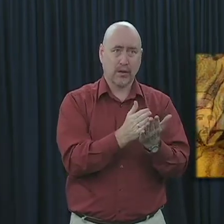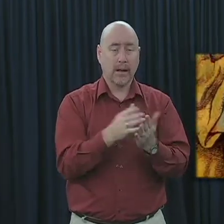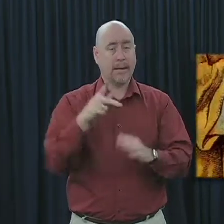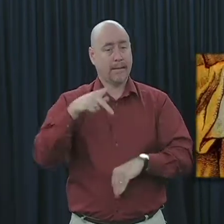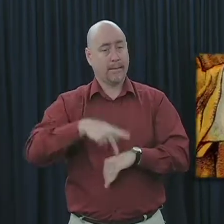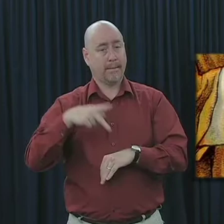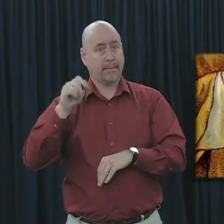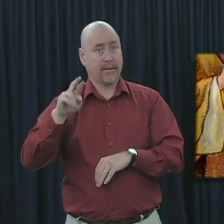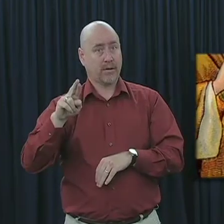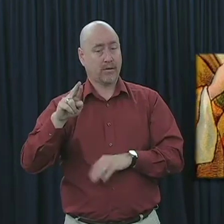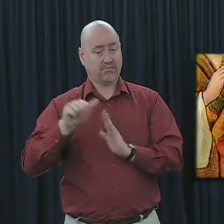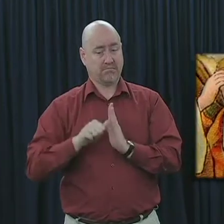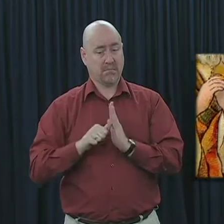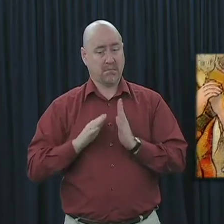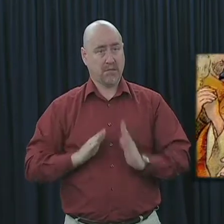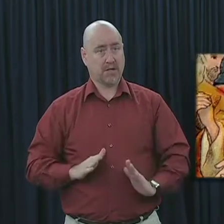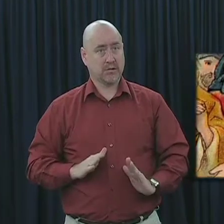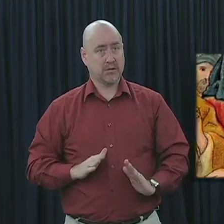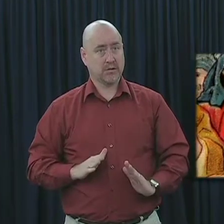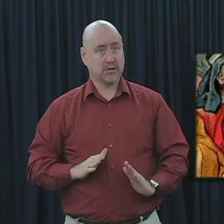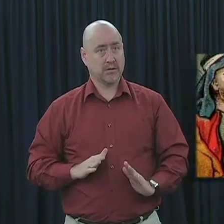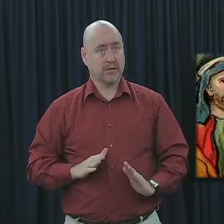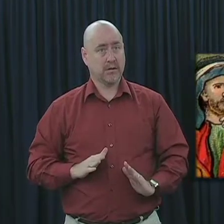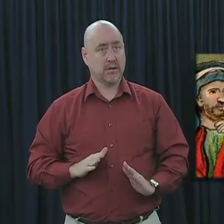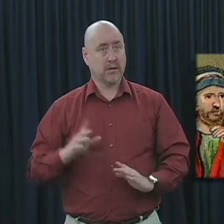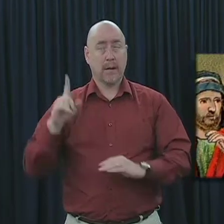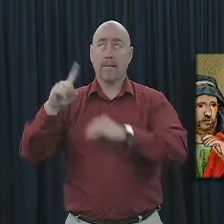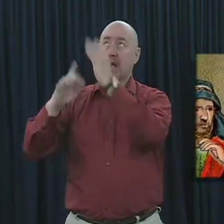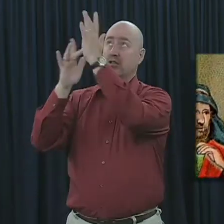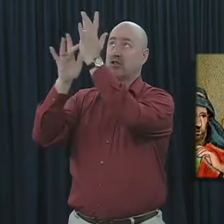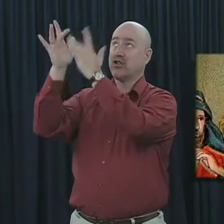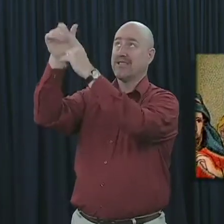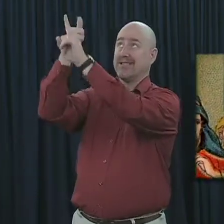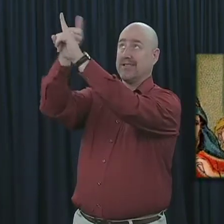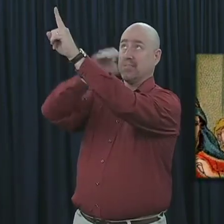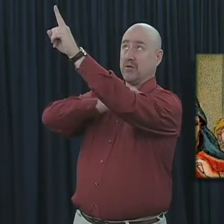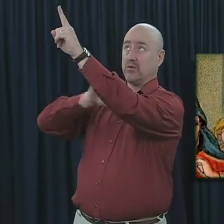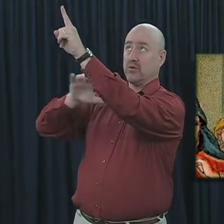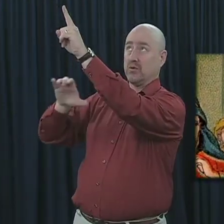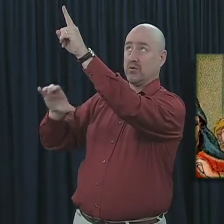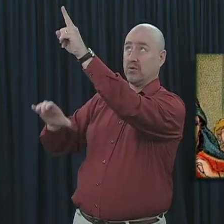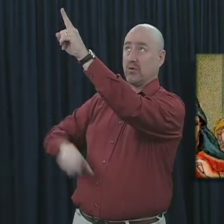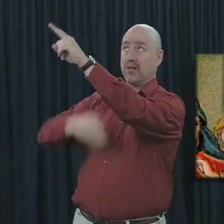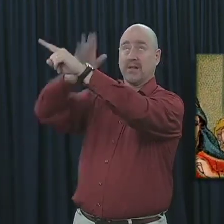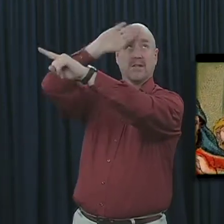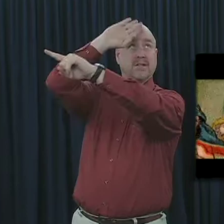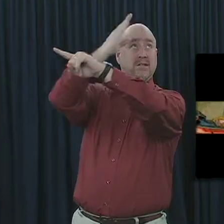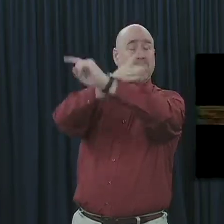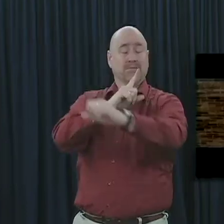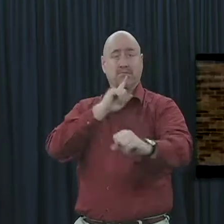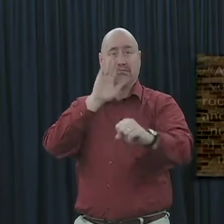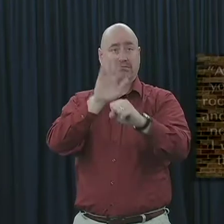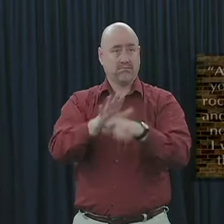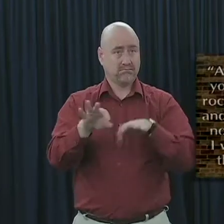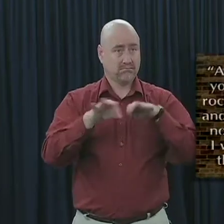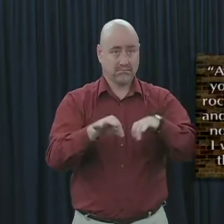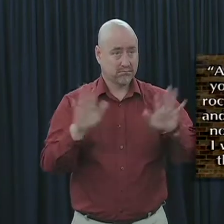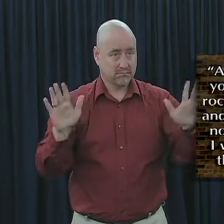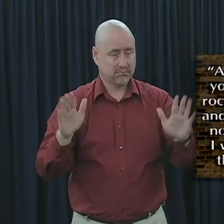making an affirmation about Jesus as the Christ and the Son of God. And I also